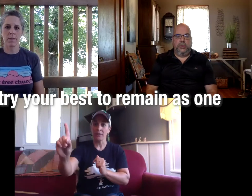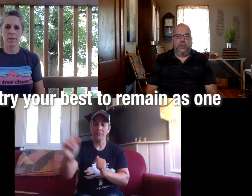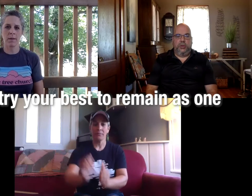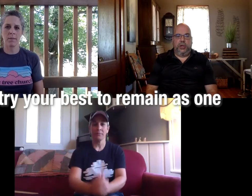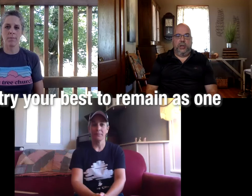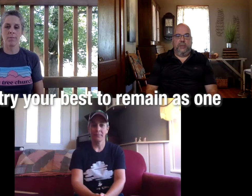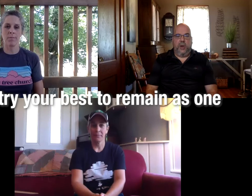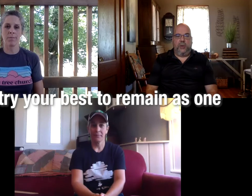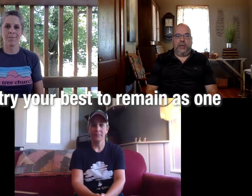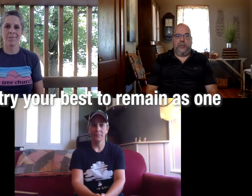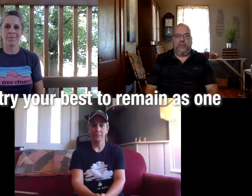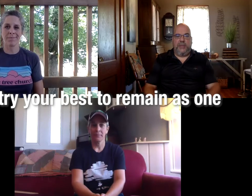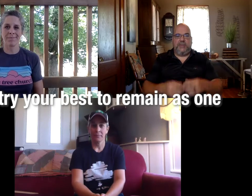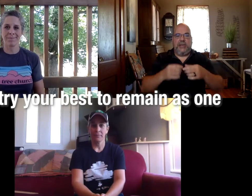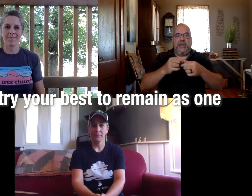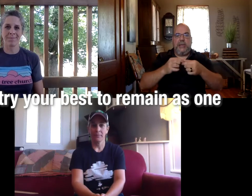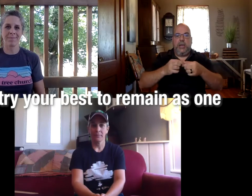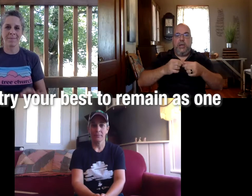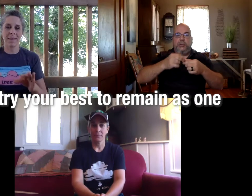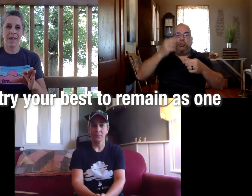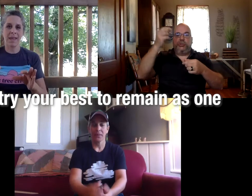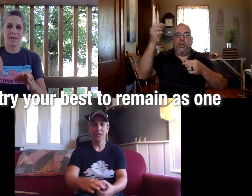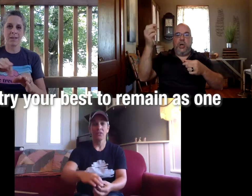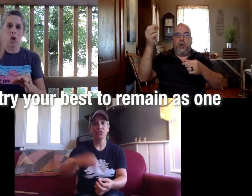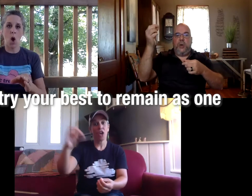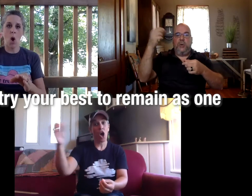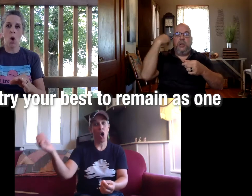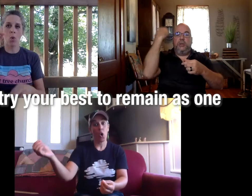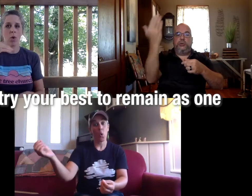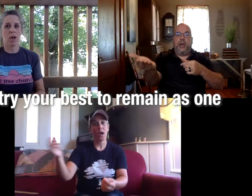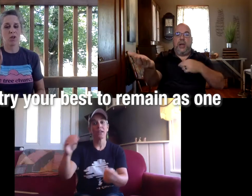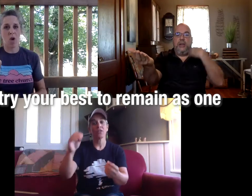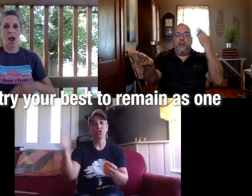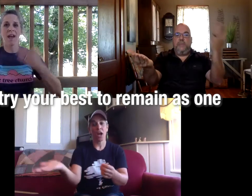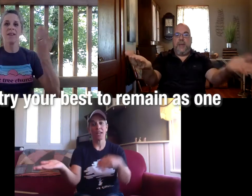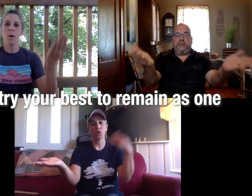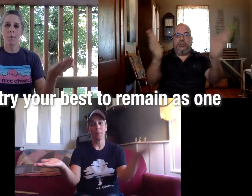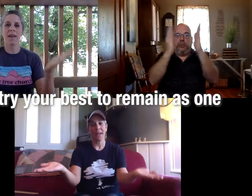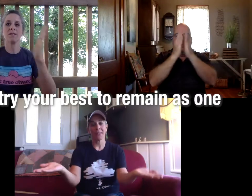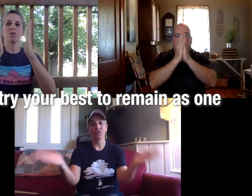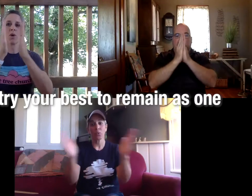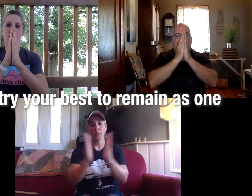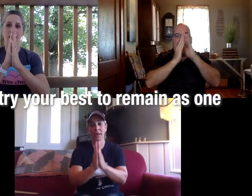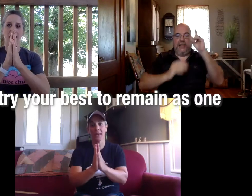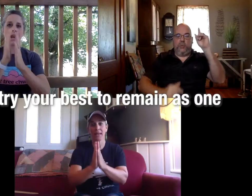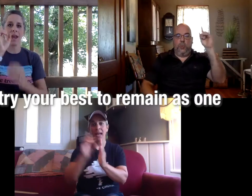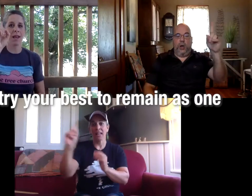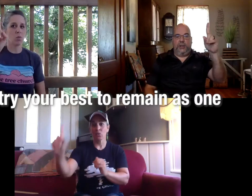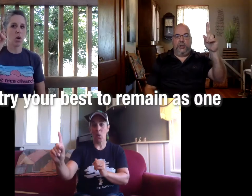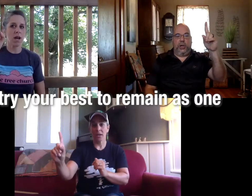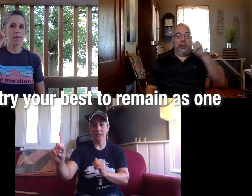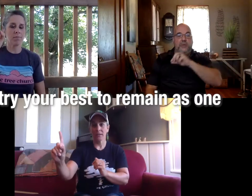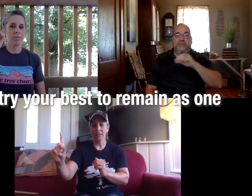one good all together with me speaking so try your best to remain as